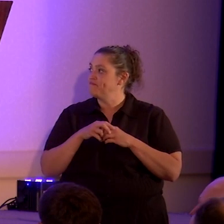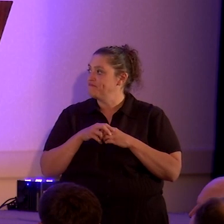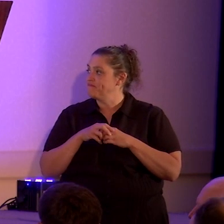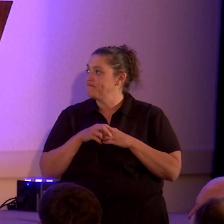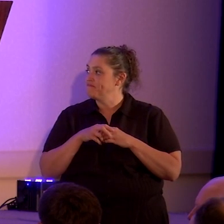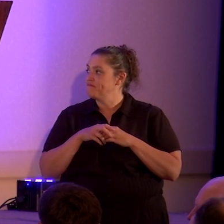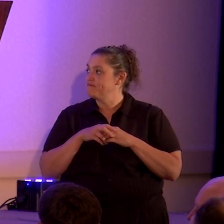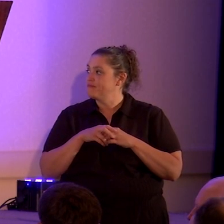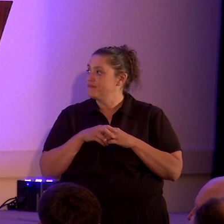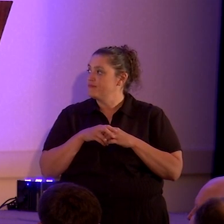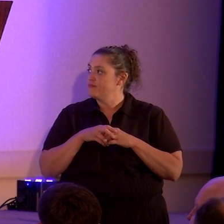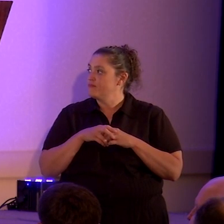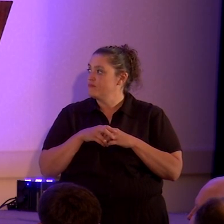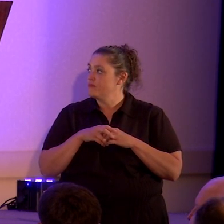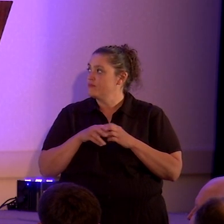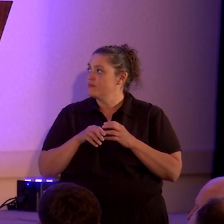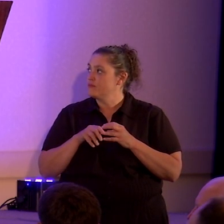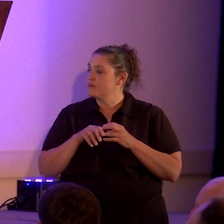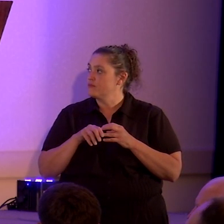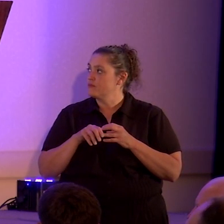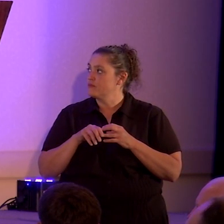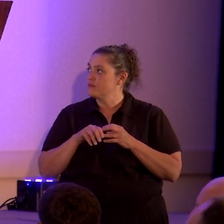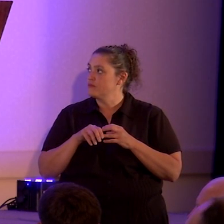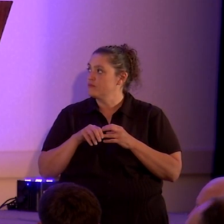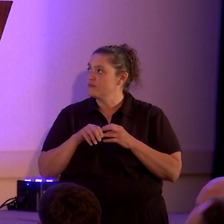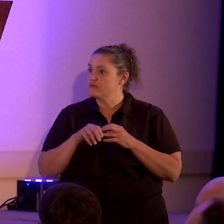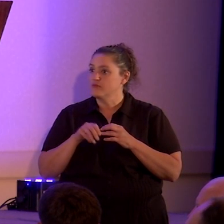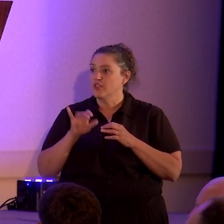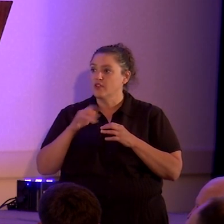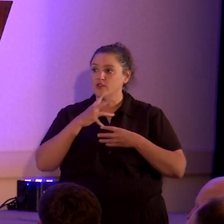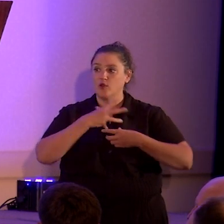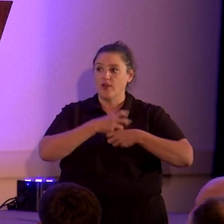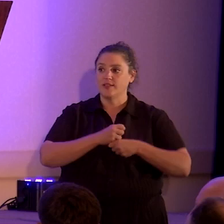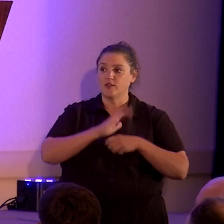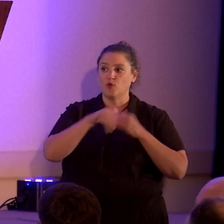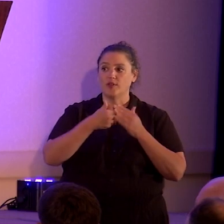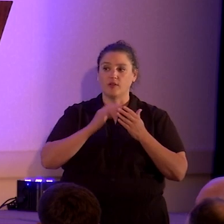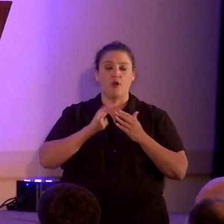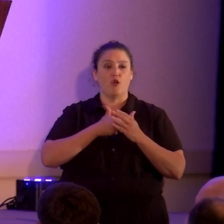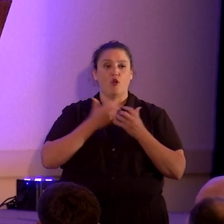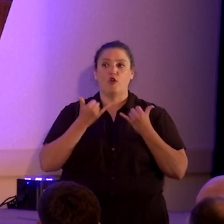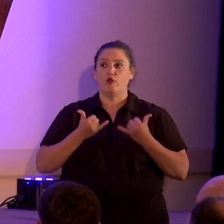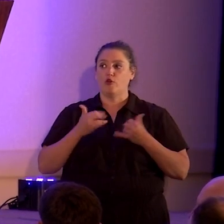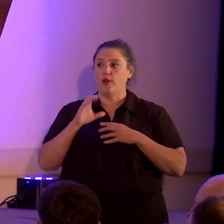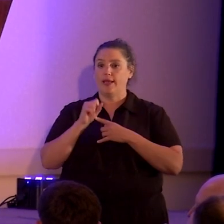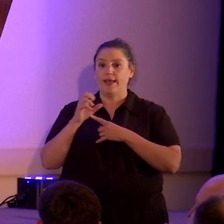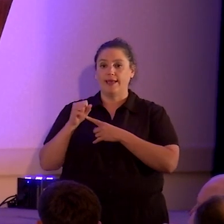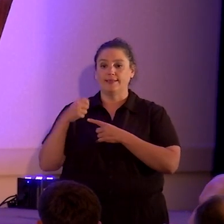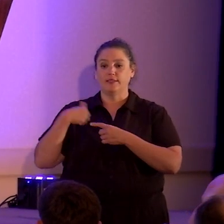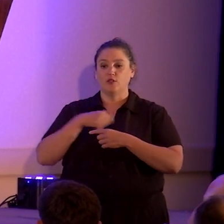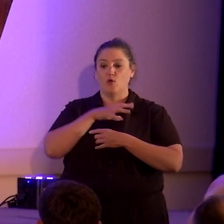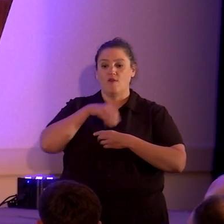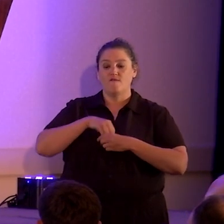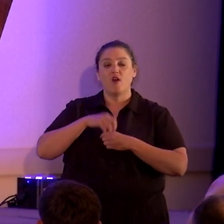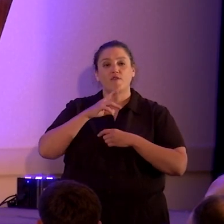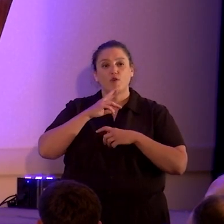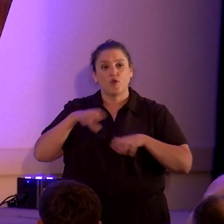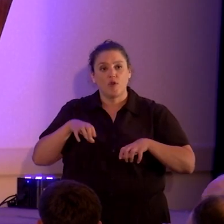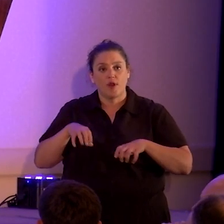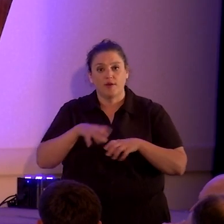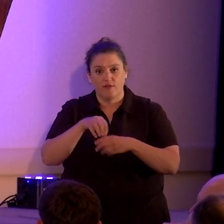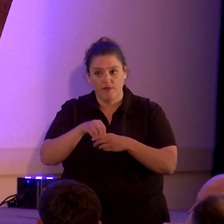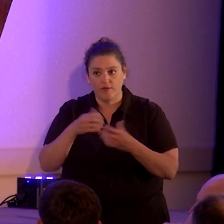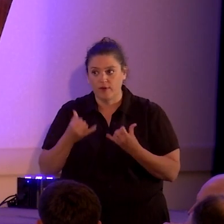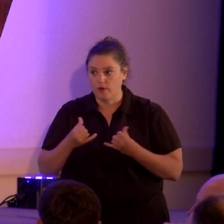Now, that summarizes all current cases that we are involved in, and we're actively pursuing this war.